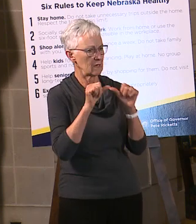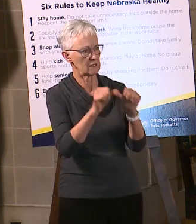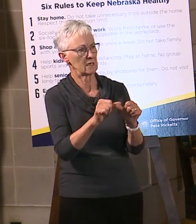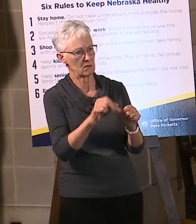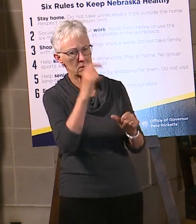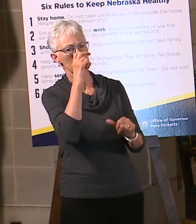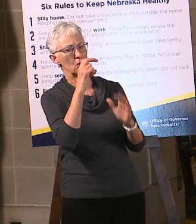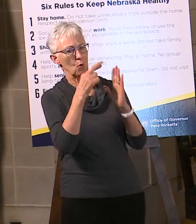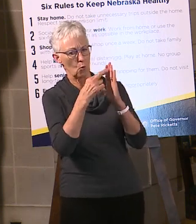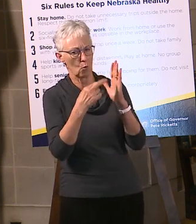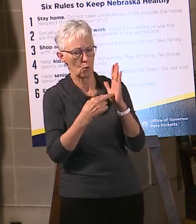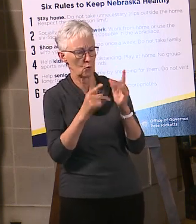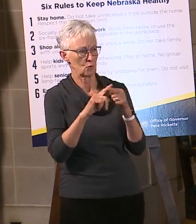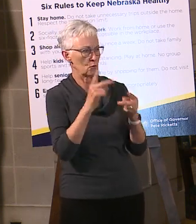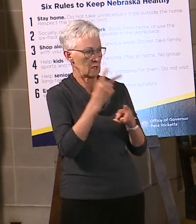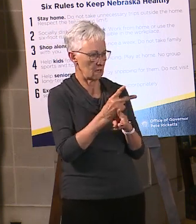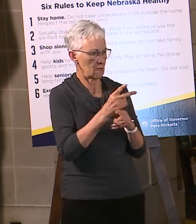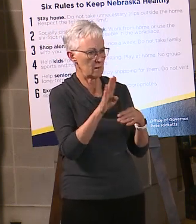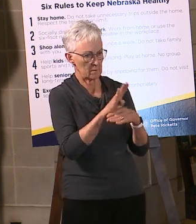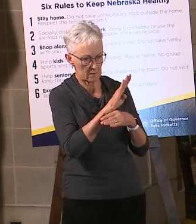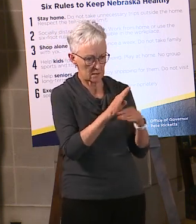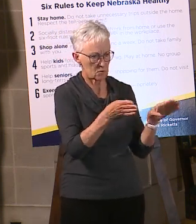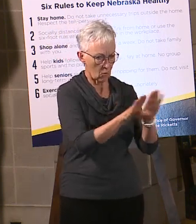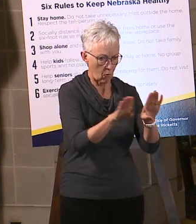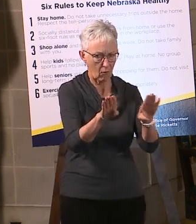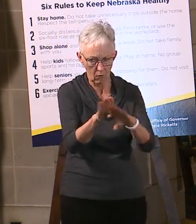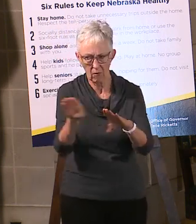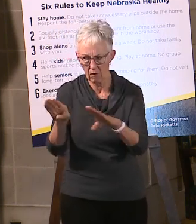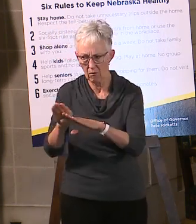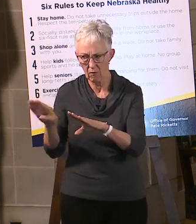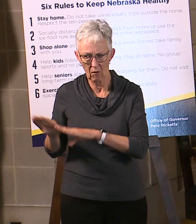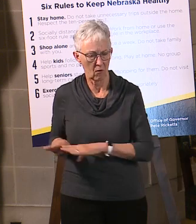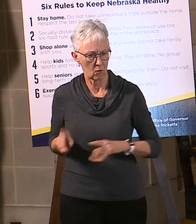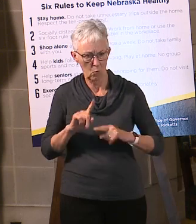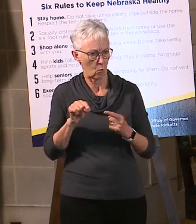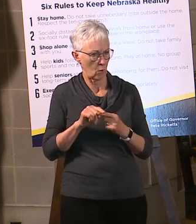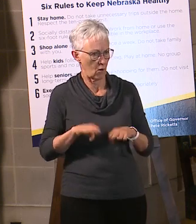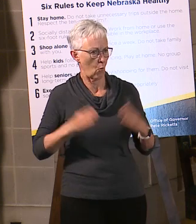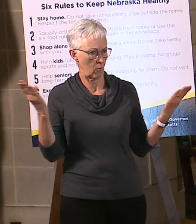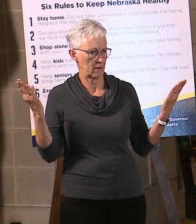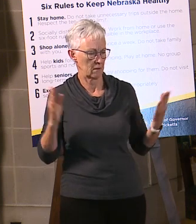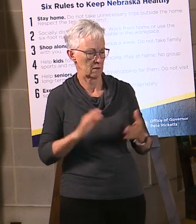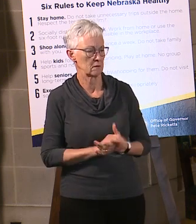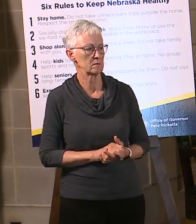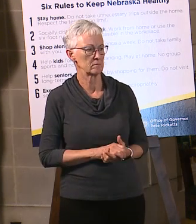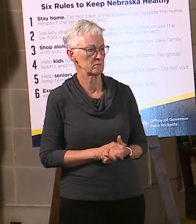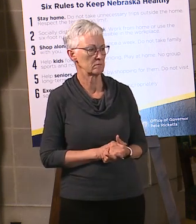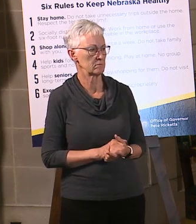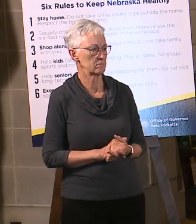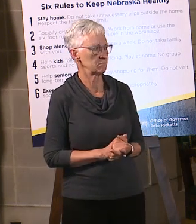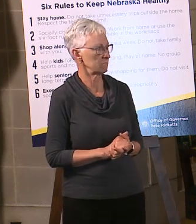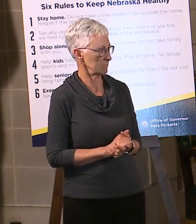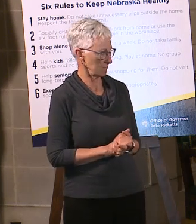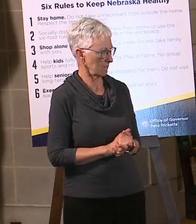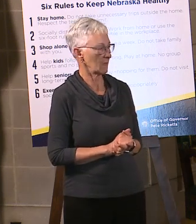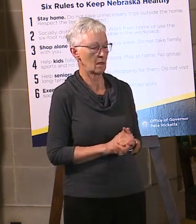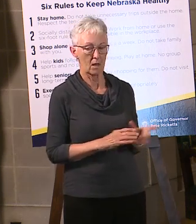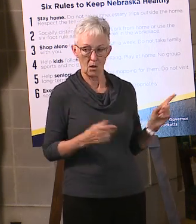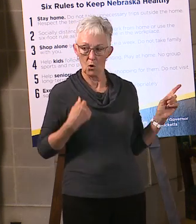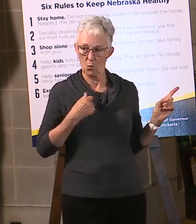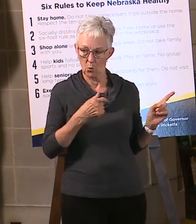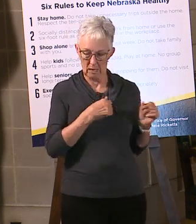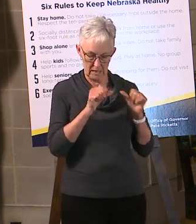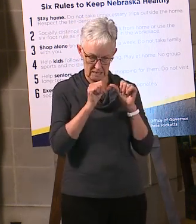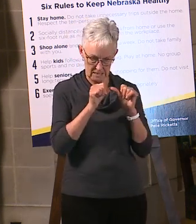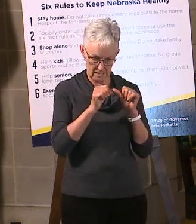is we've preserved that healthcare system, right, that hospital capacity. So we've been very successful in that. What we're going to do is start taking steps to loosen these restrictions